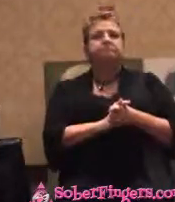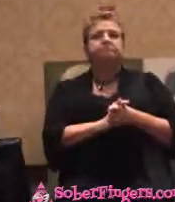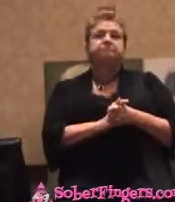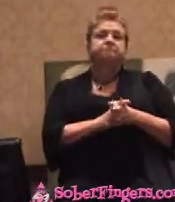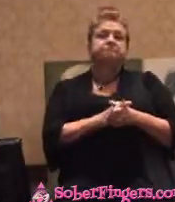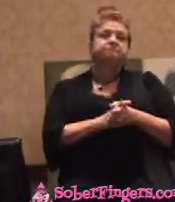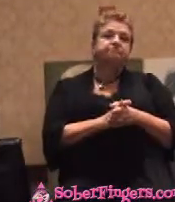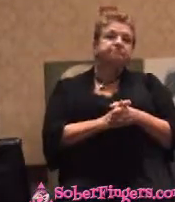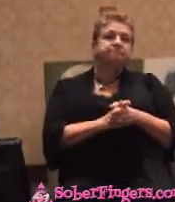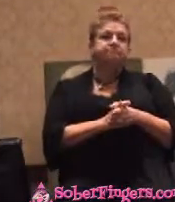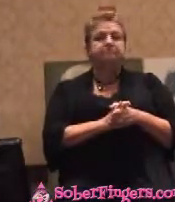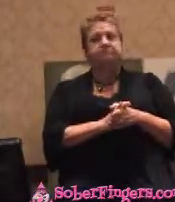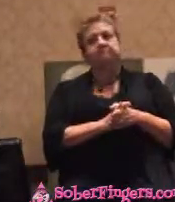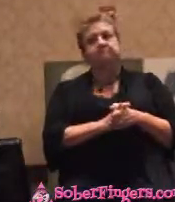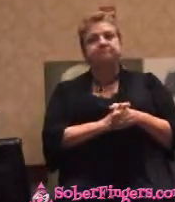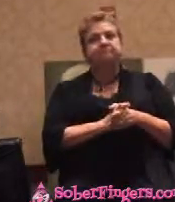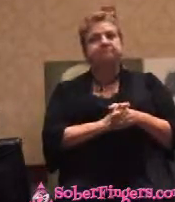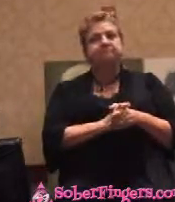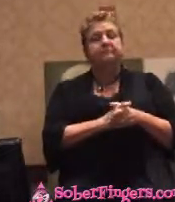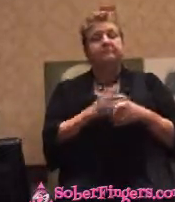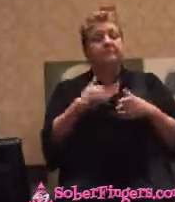recovering lawyer.